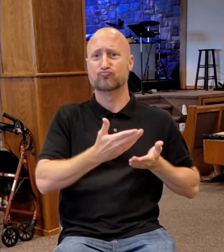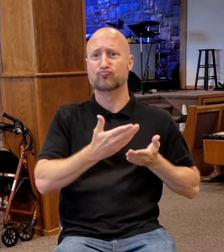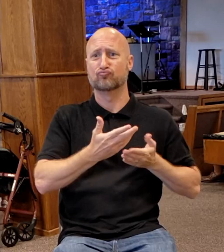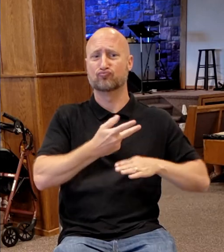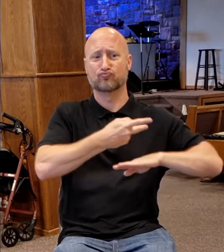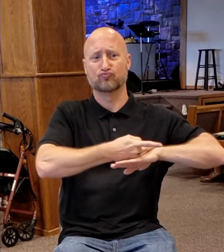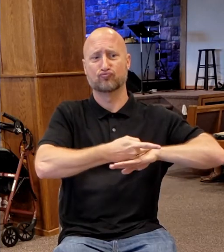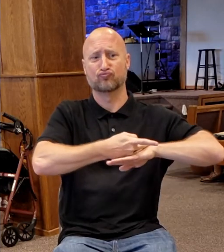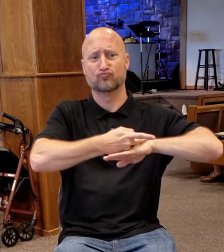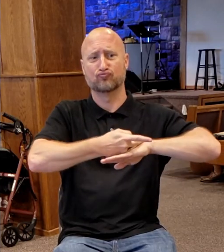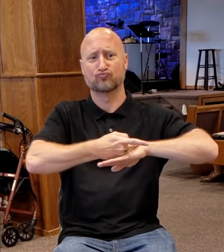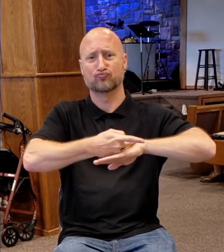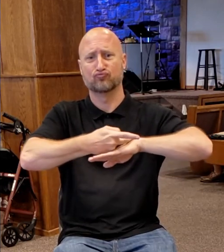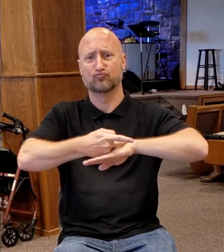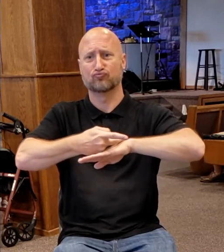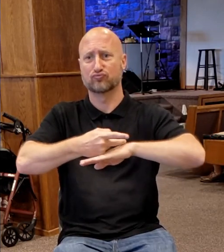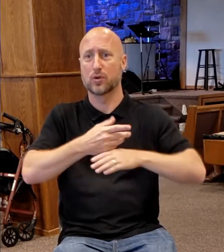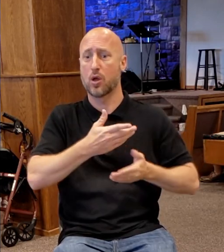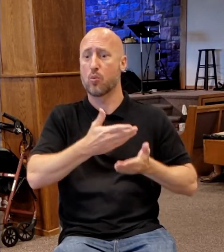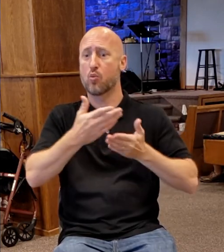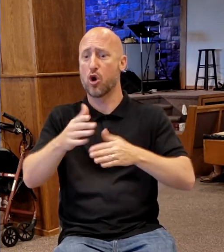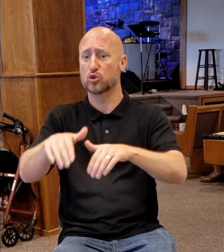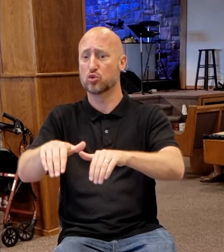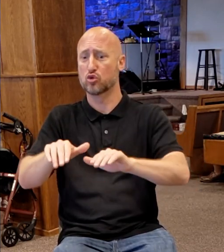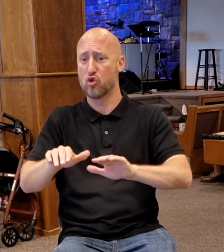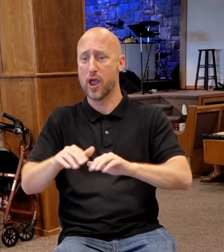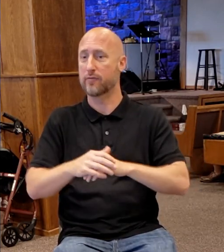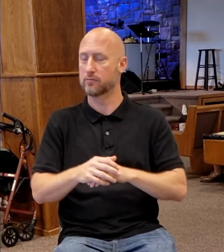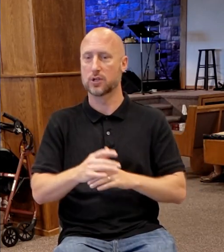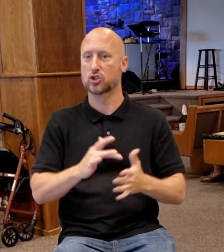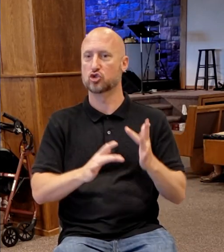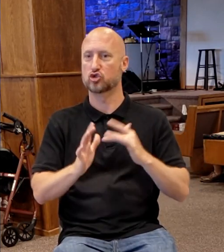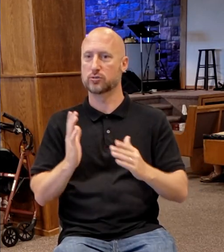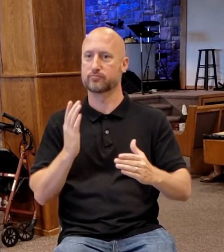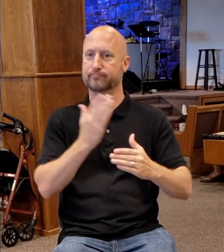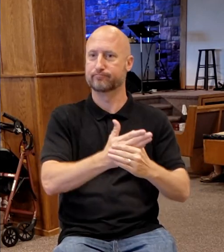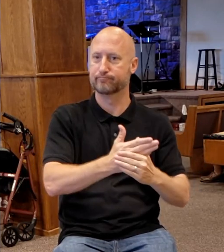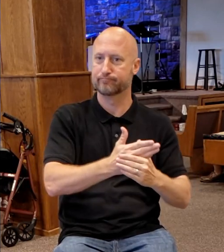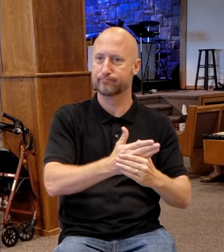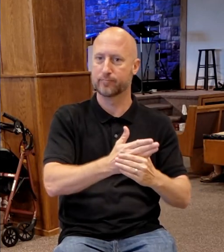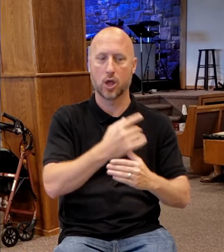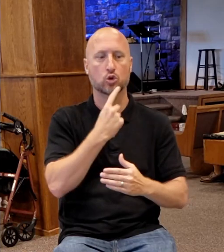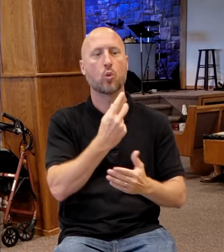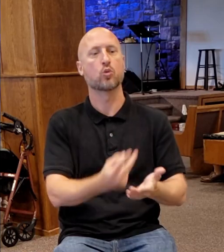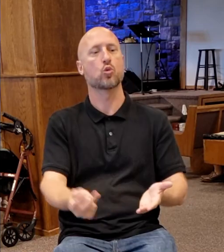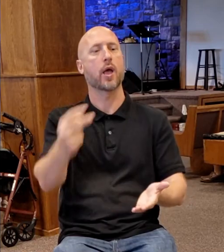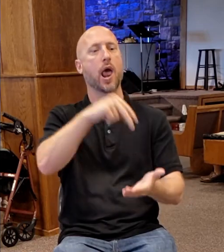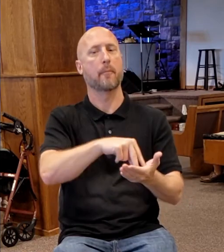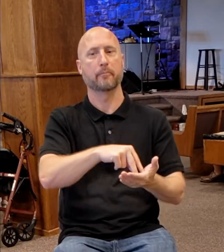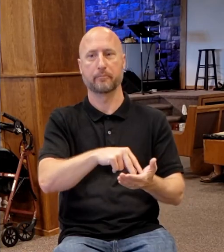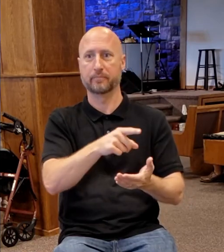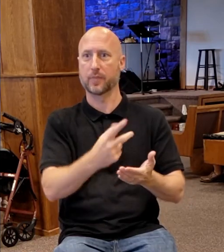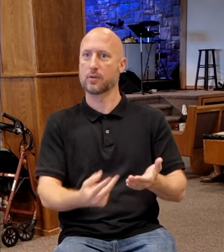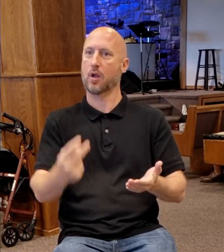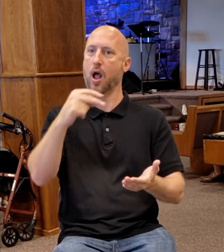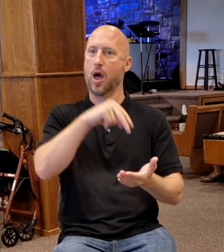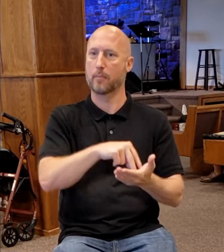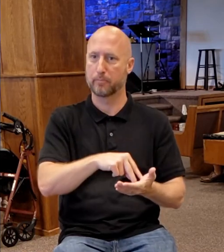To his crypt. And Jesus stopped the procession. And told him to get up. And he got up.